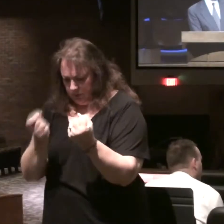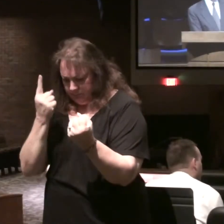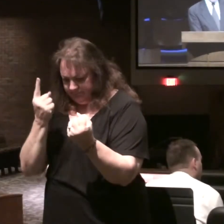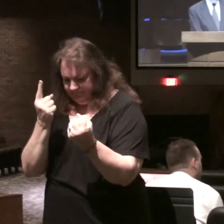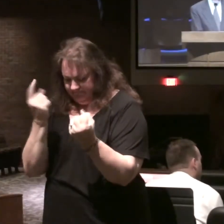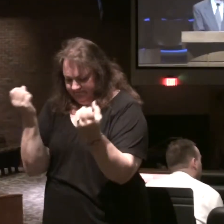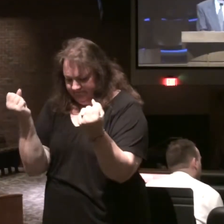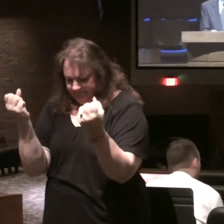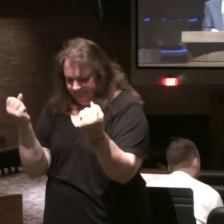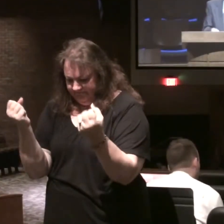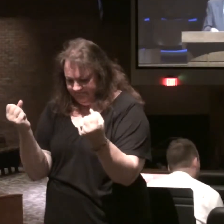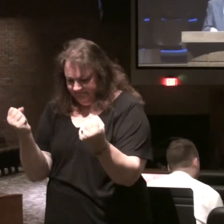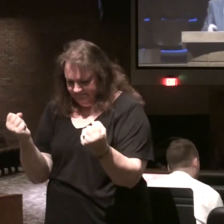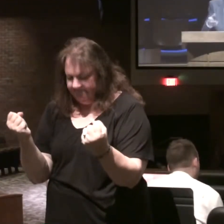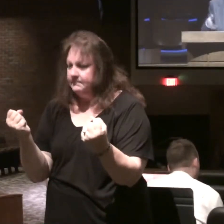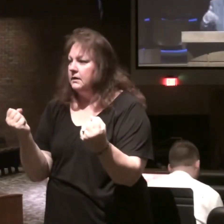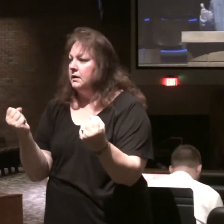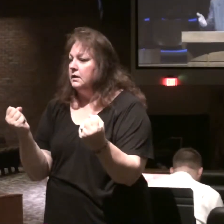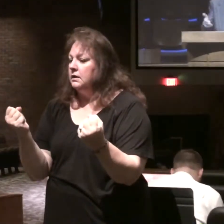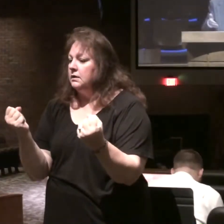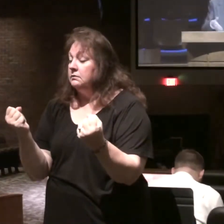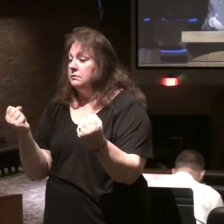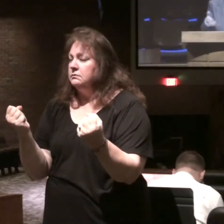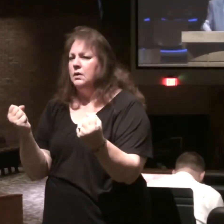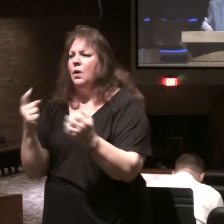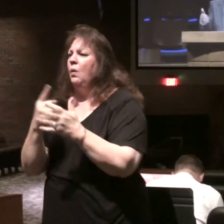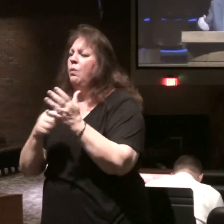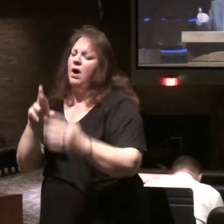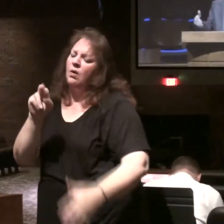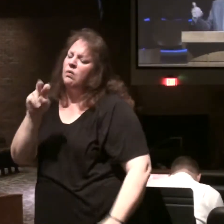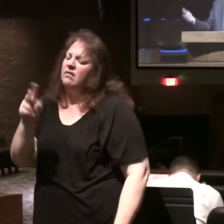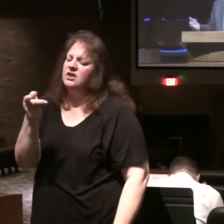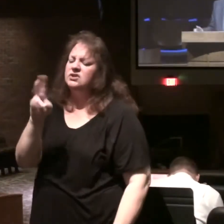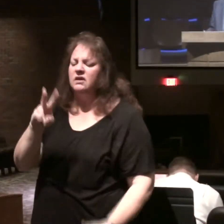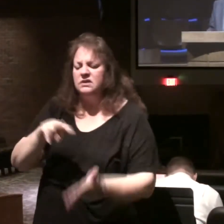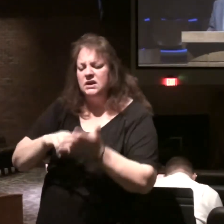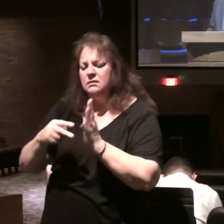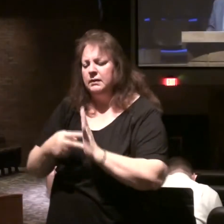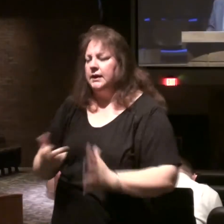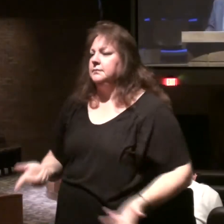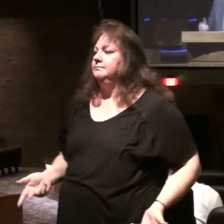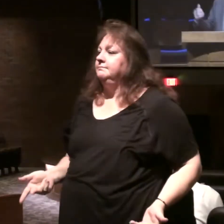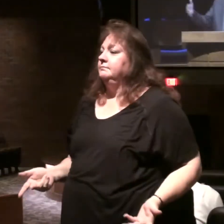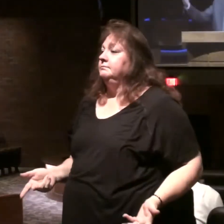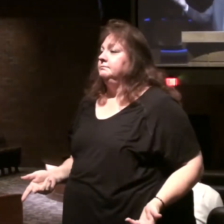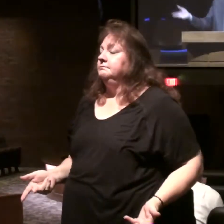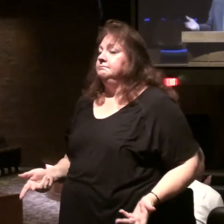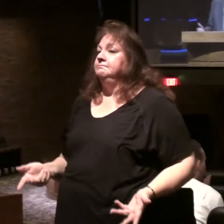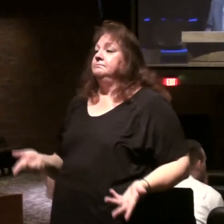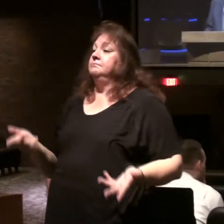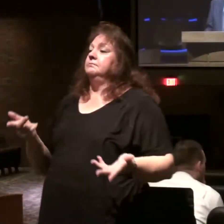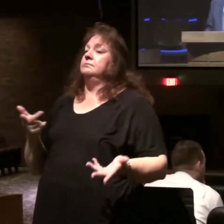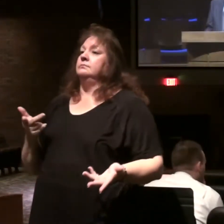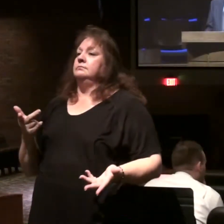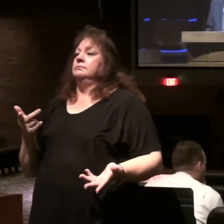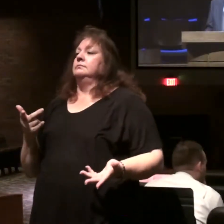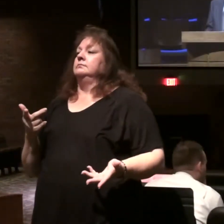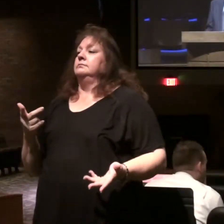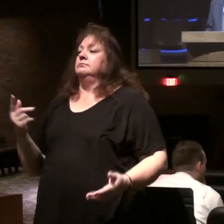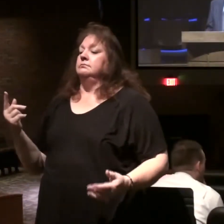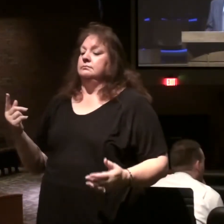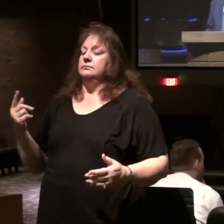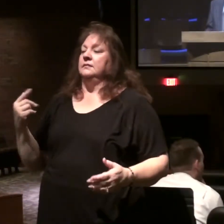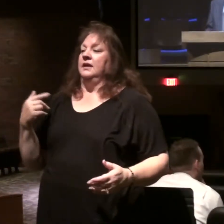talk out in that room somebody want to ask you what does revelation 17 mean and you sit there you might walk in on me